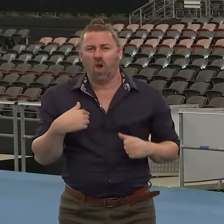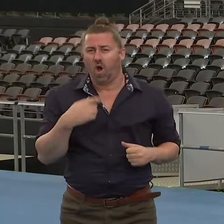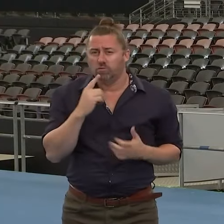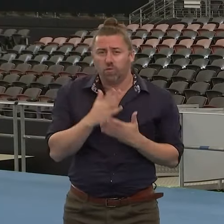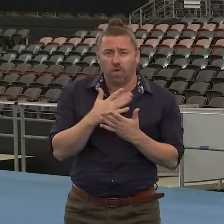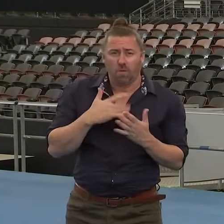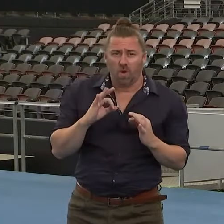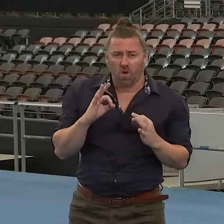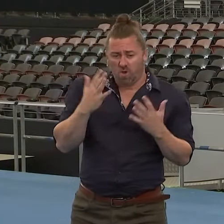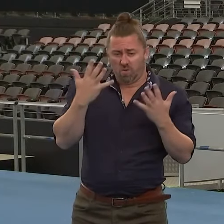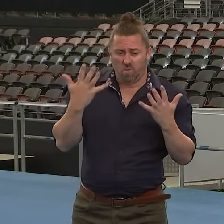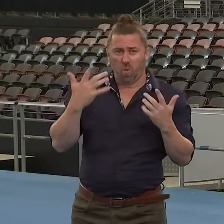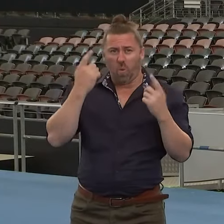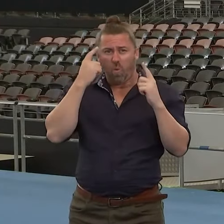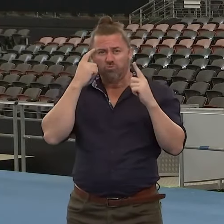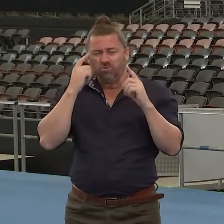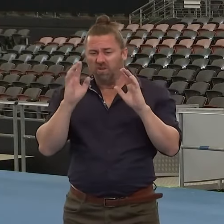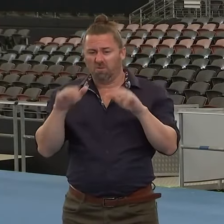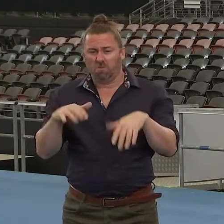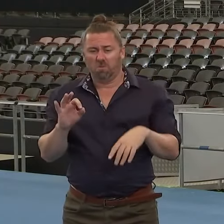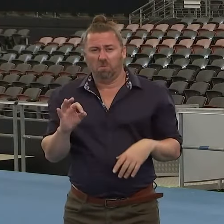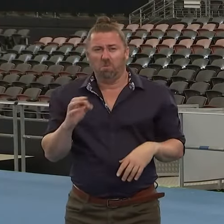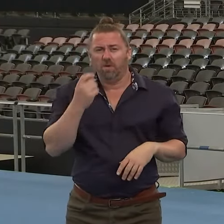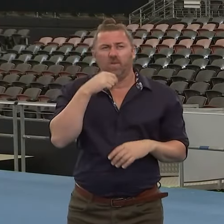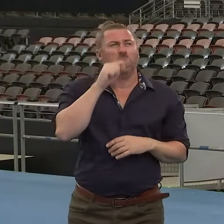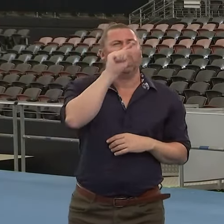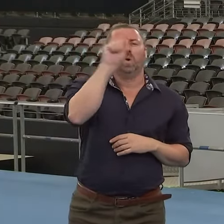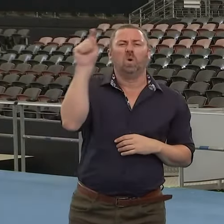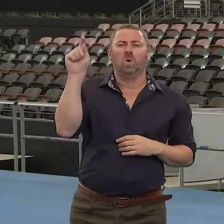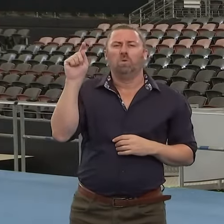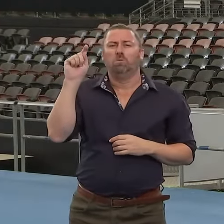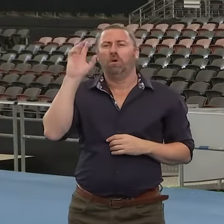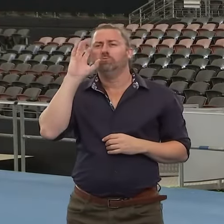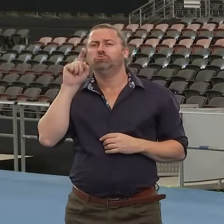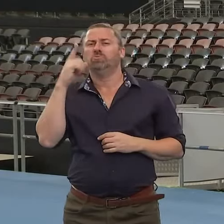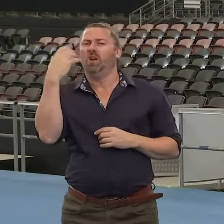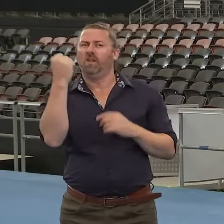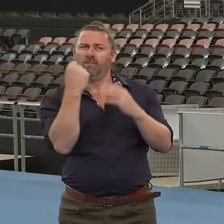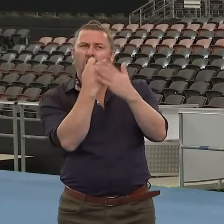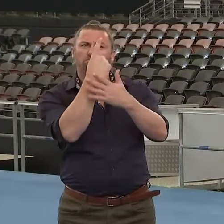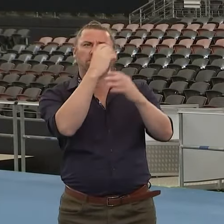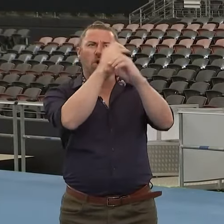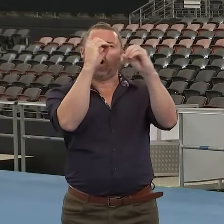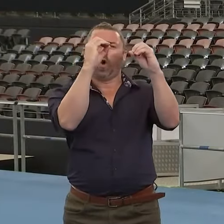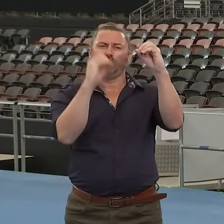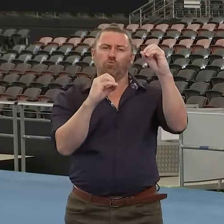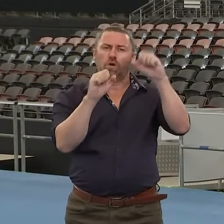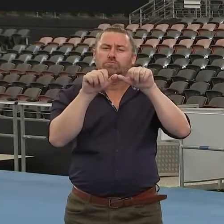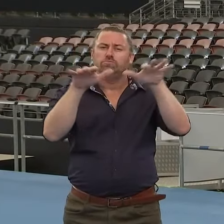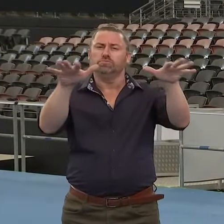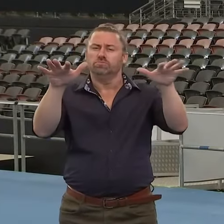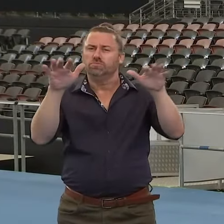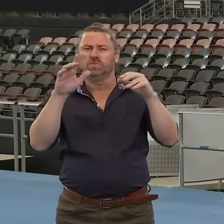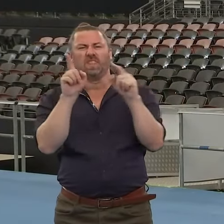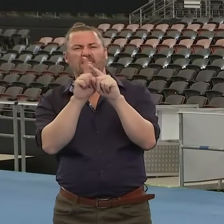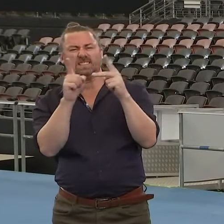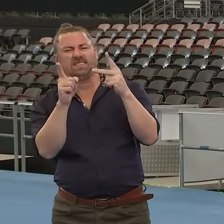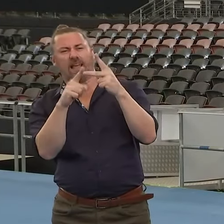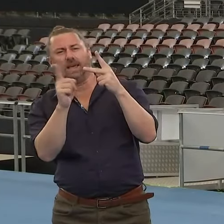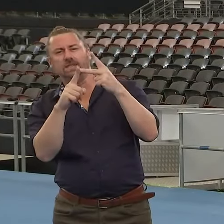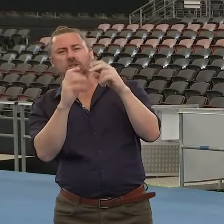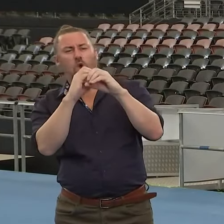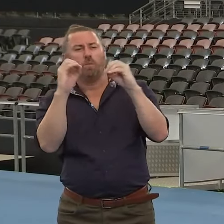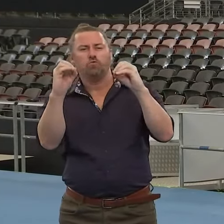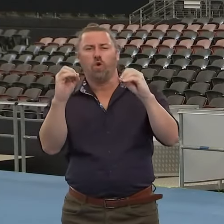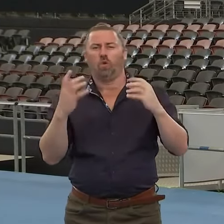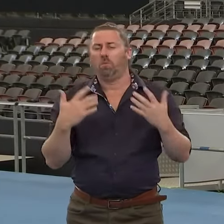concerned about it. But in other countries, sometimes it has become more dominant over the bait of the original Omicron strain. But I'm not unduly